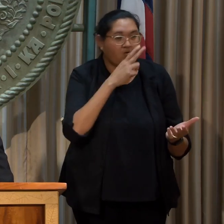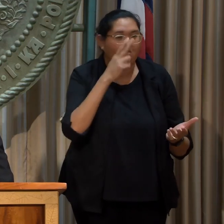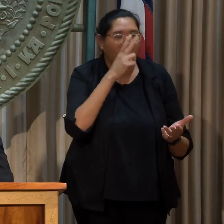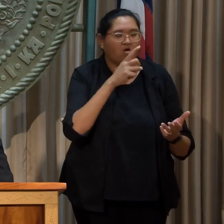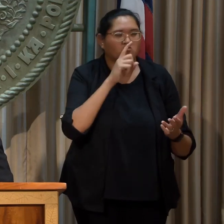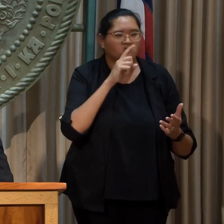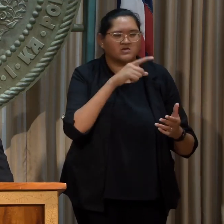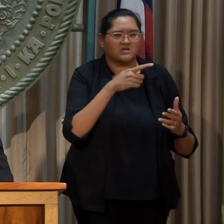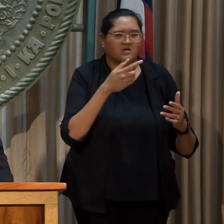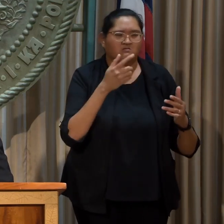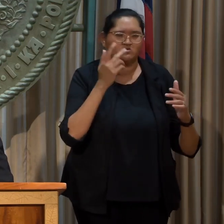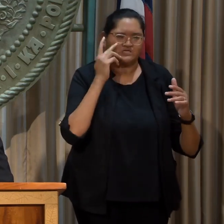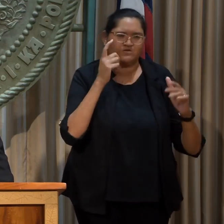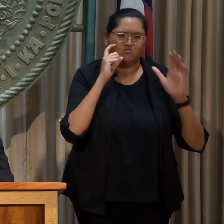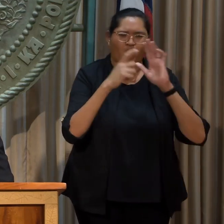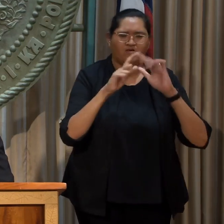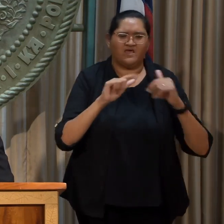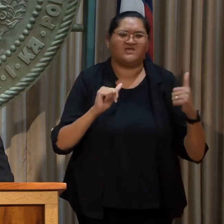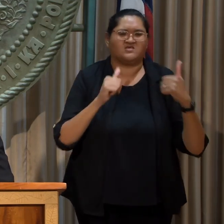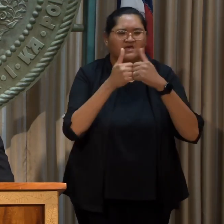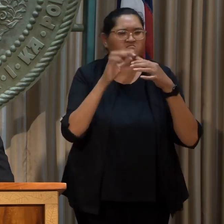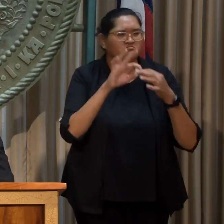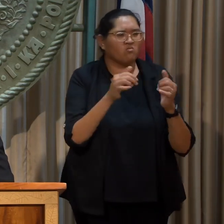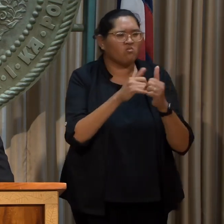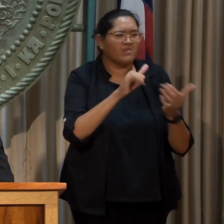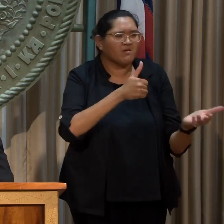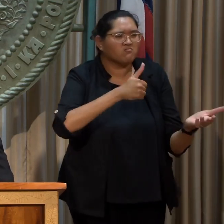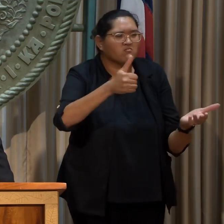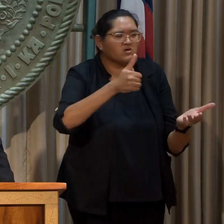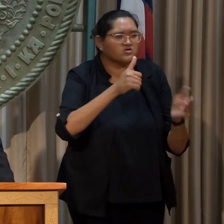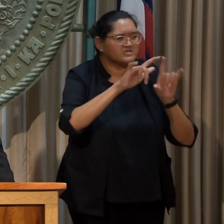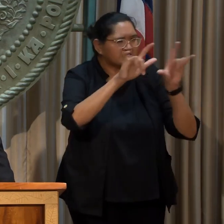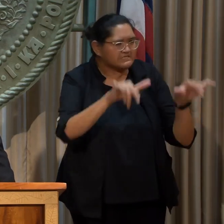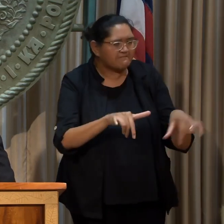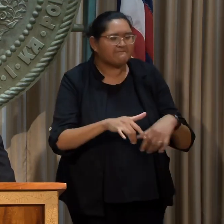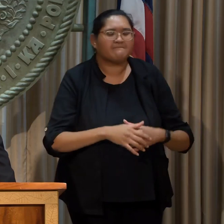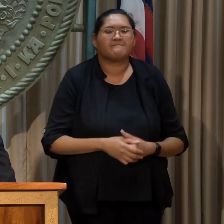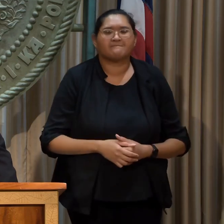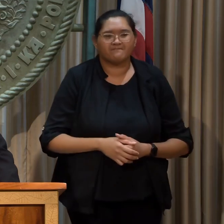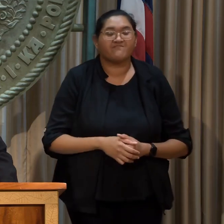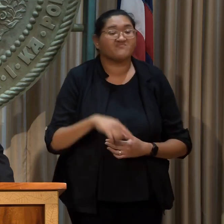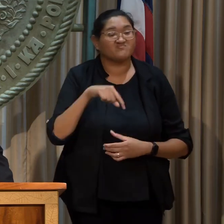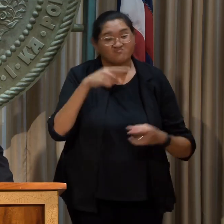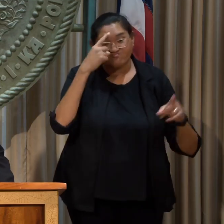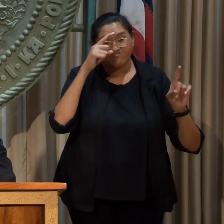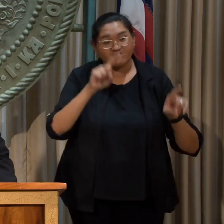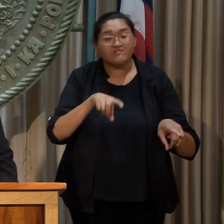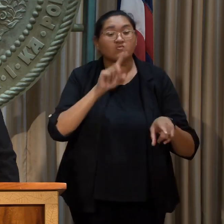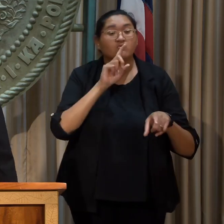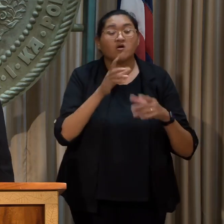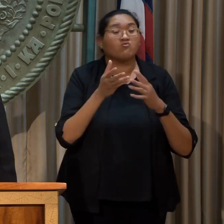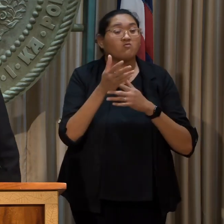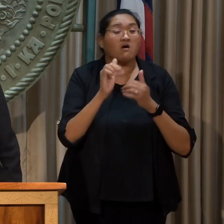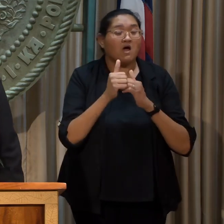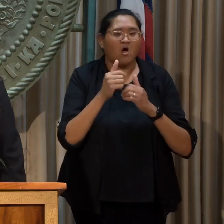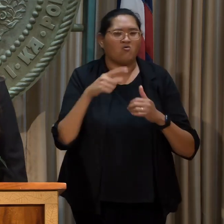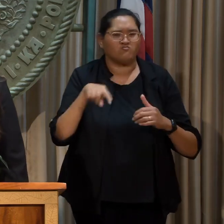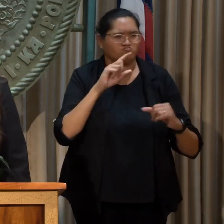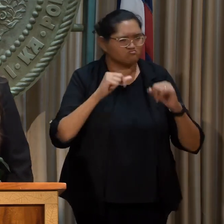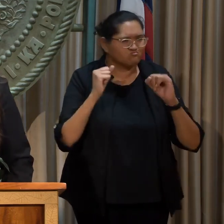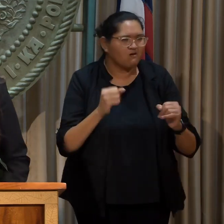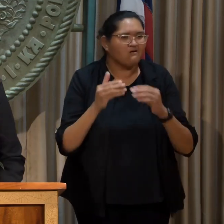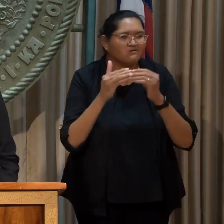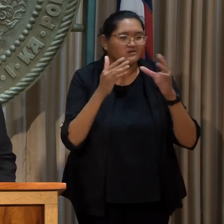rising to the challenge of decarbonizing its transportation system. This agreement was made possible by strong leadership.